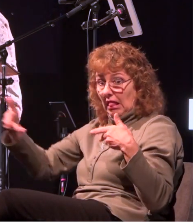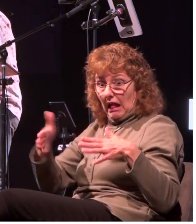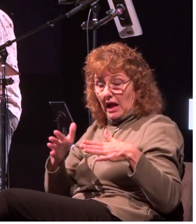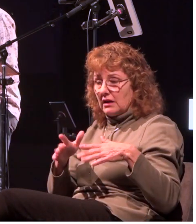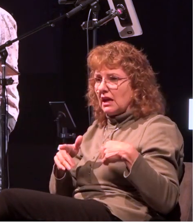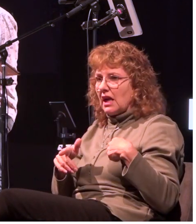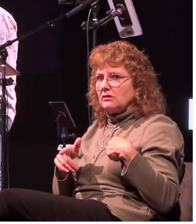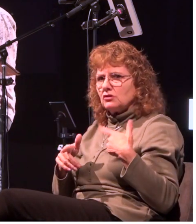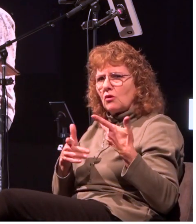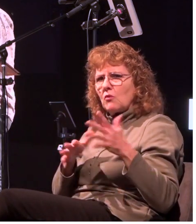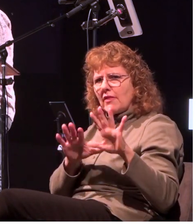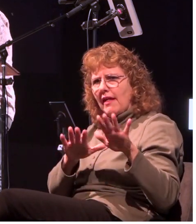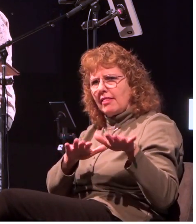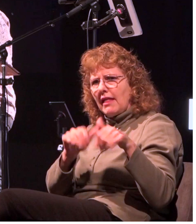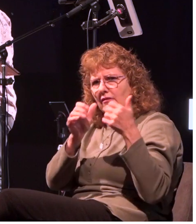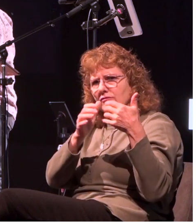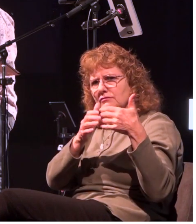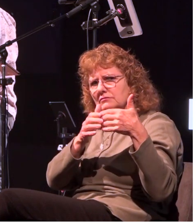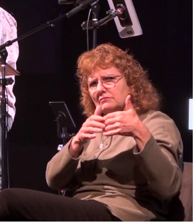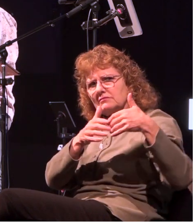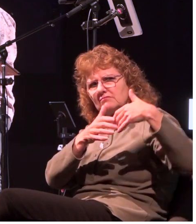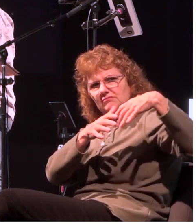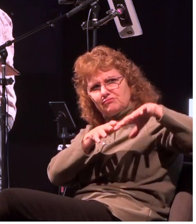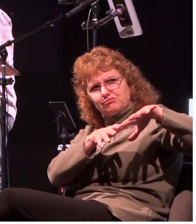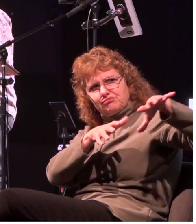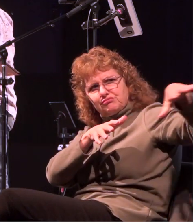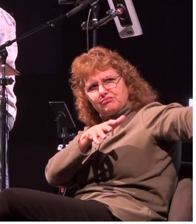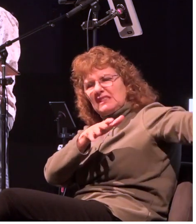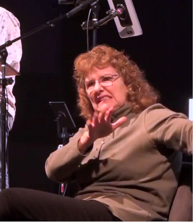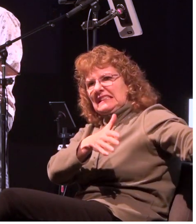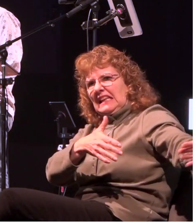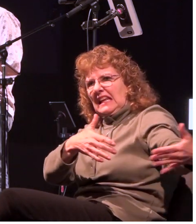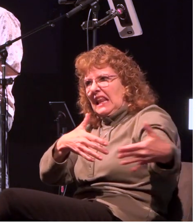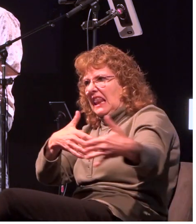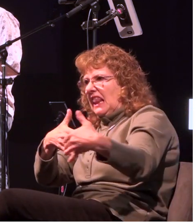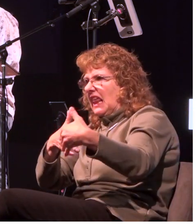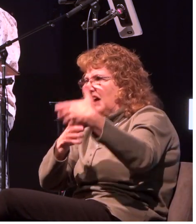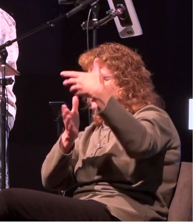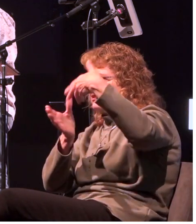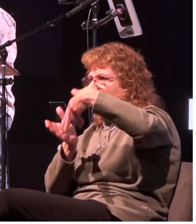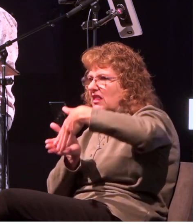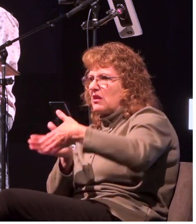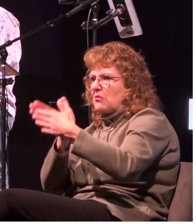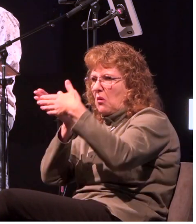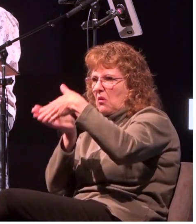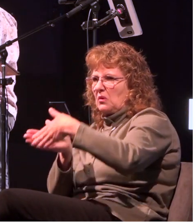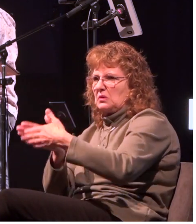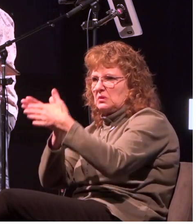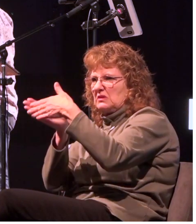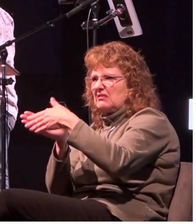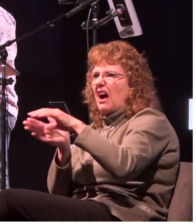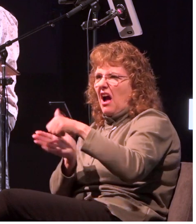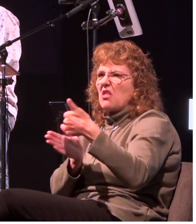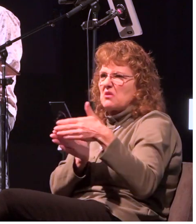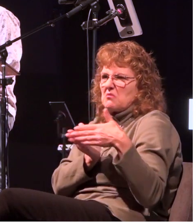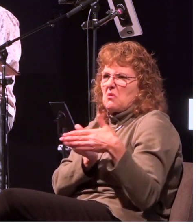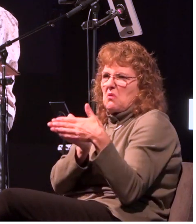had left the multitude they took him in the boat as he was and the other little boats were also with him and a